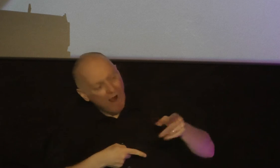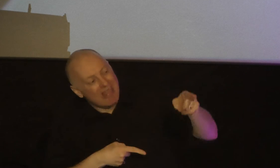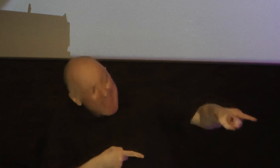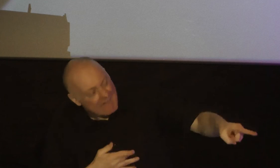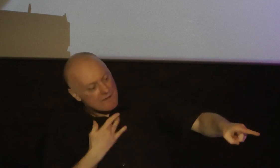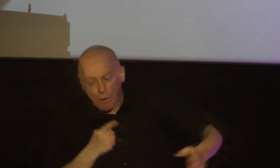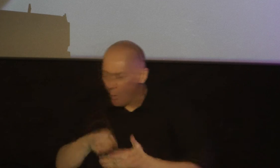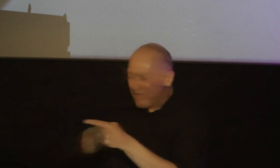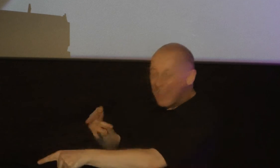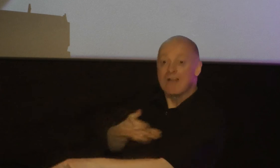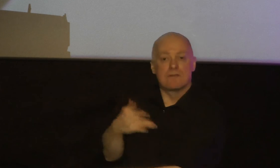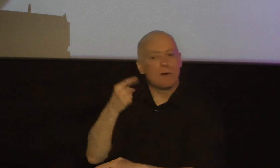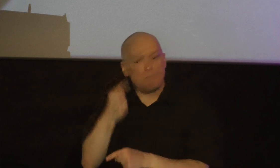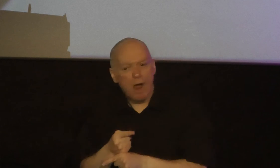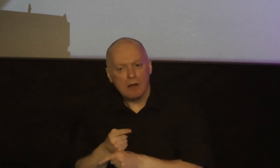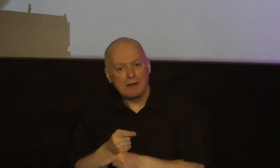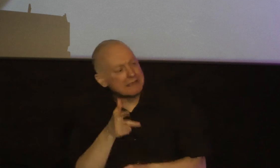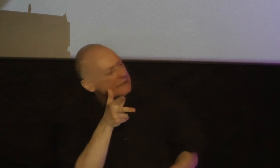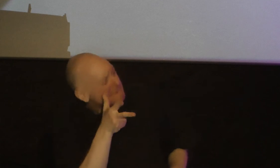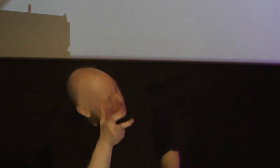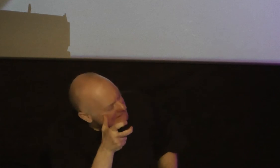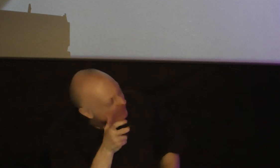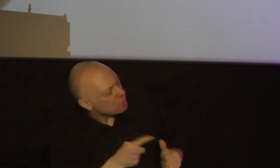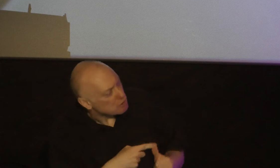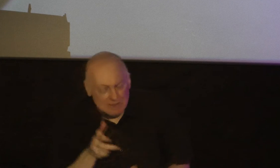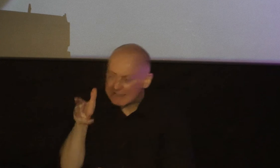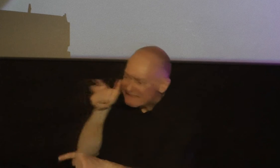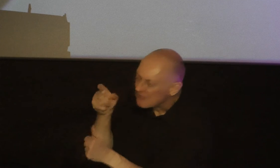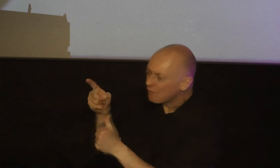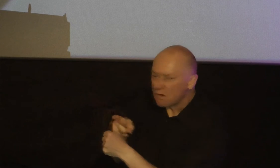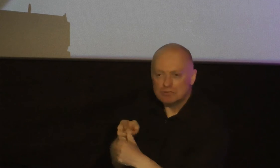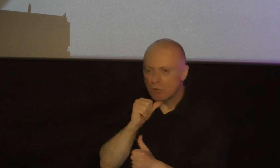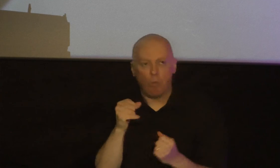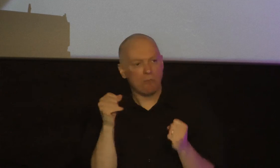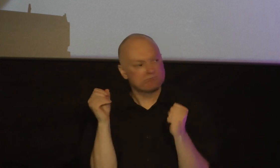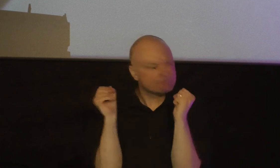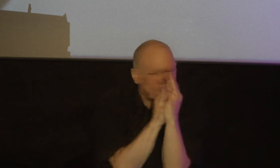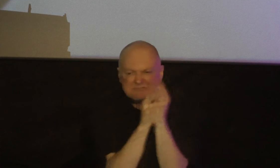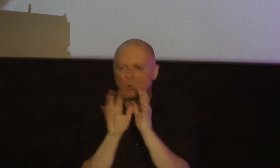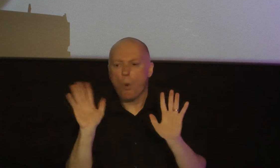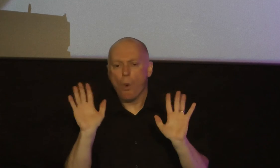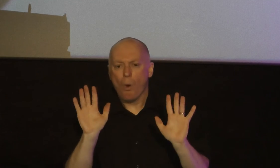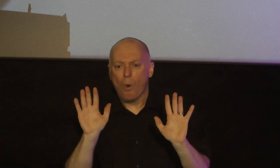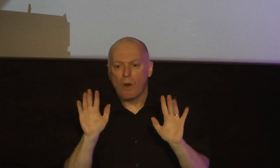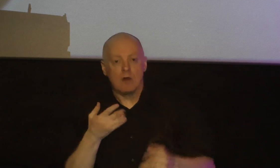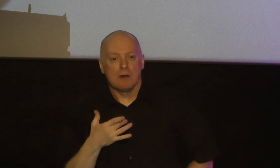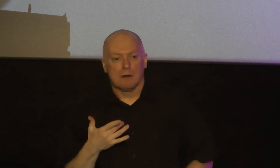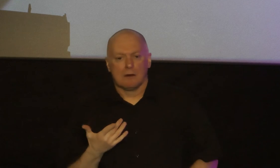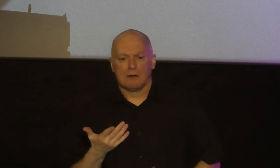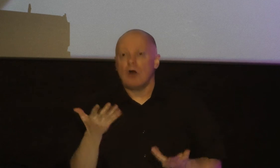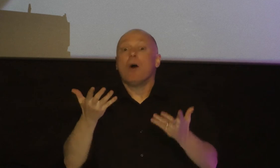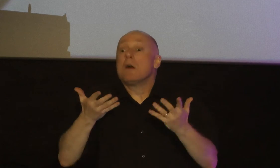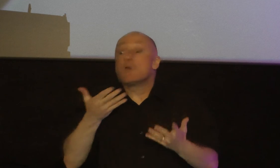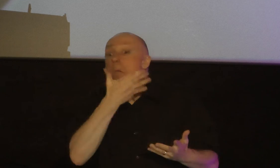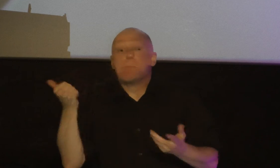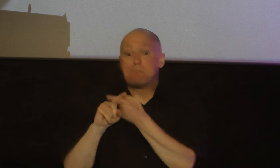feeling you must listen you must listen when you feel betrayed by your best friend you need